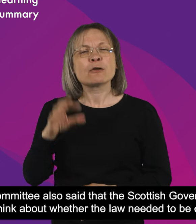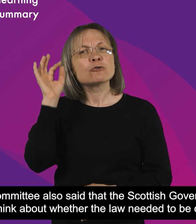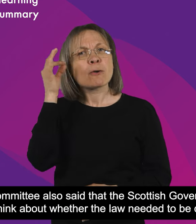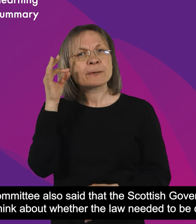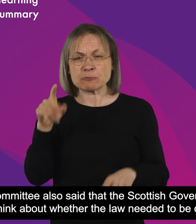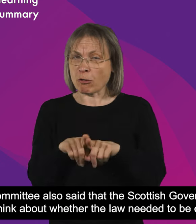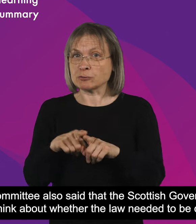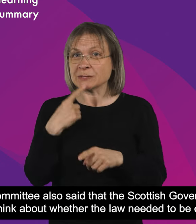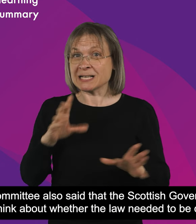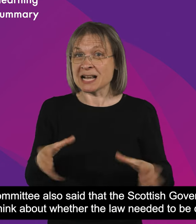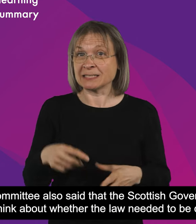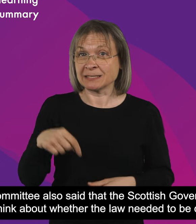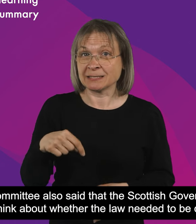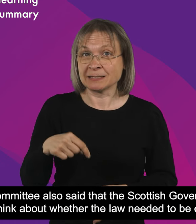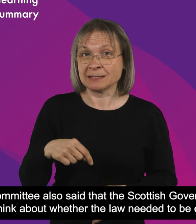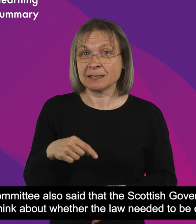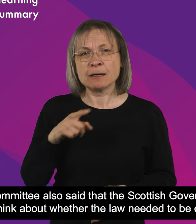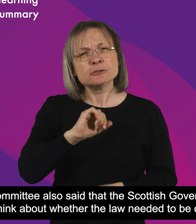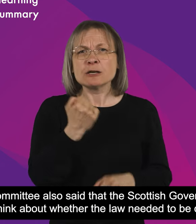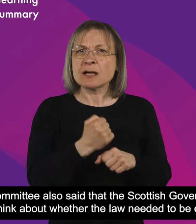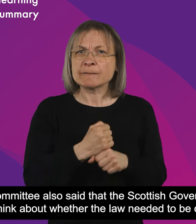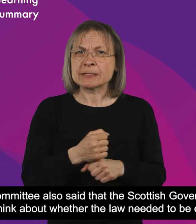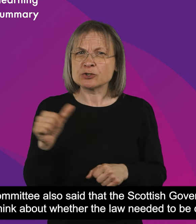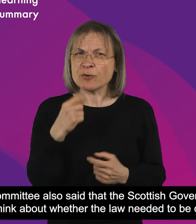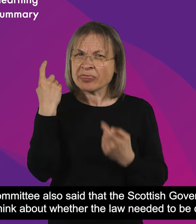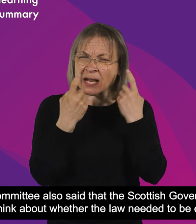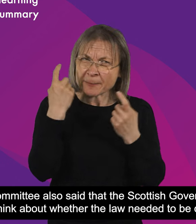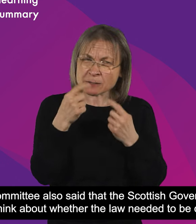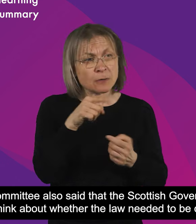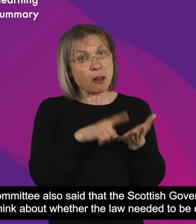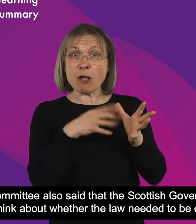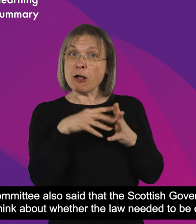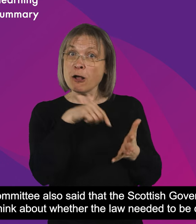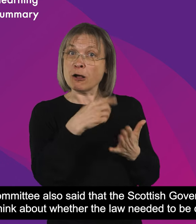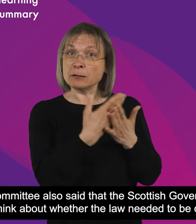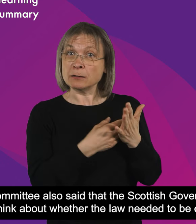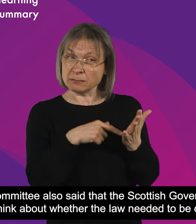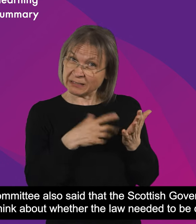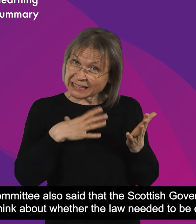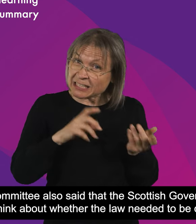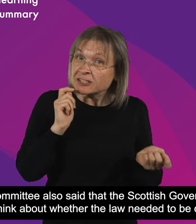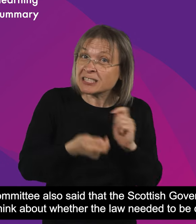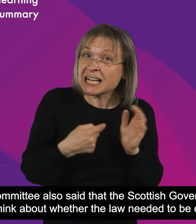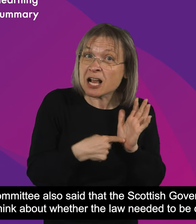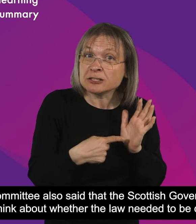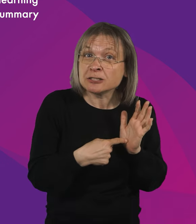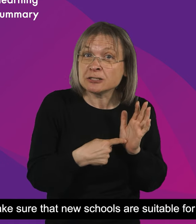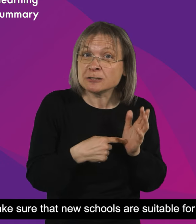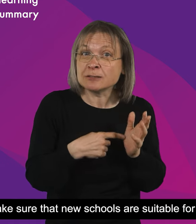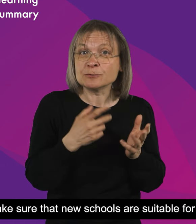The committee also said that the Scottish Government should think about whether the law needed to be changed to help make sure that new schools are suitable for